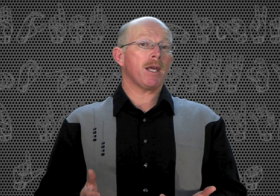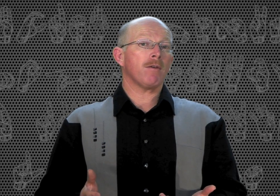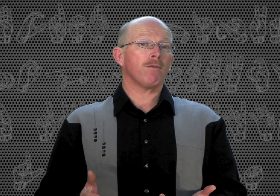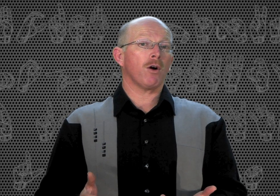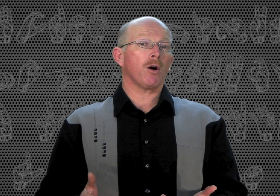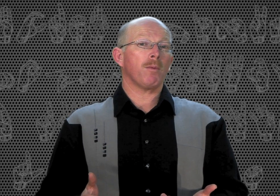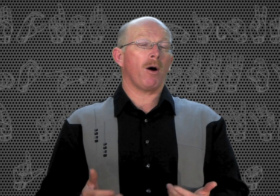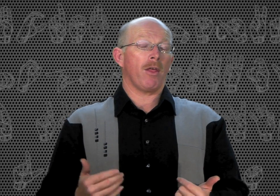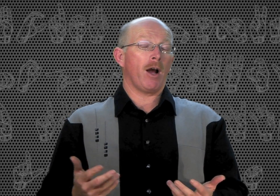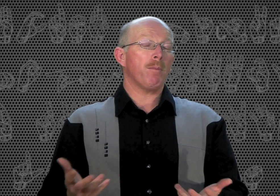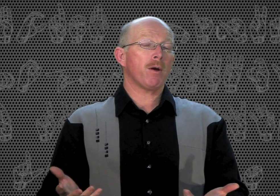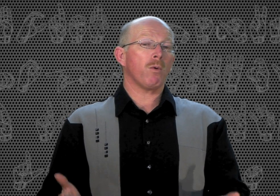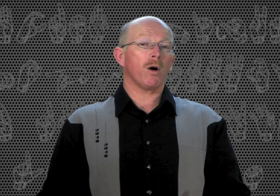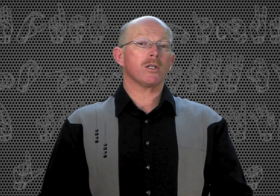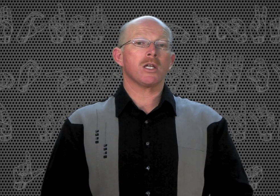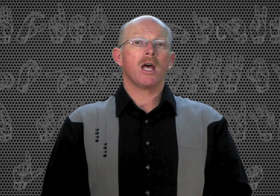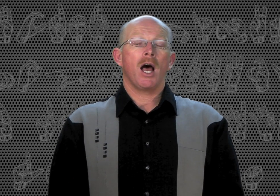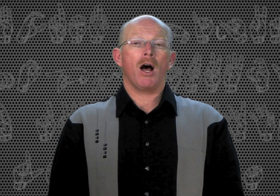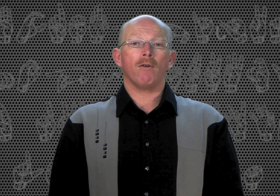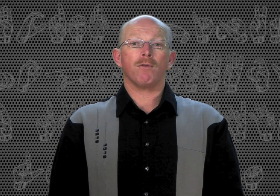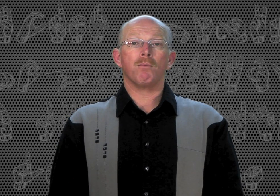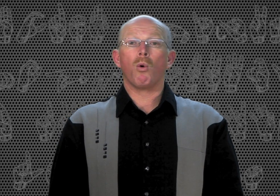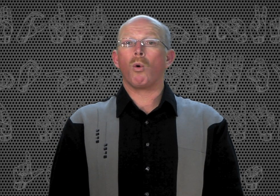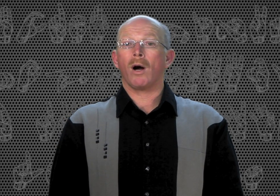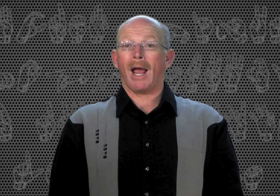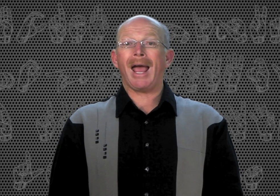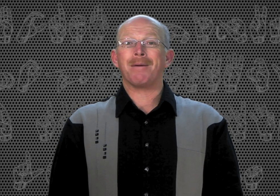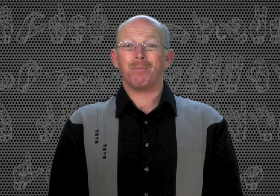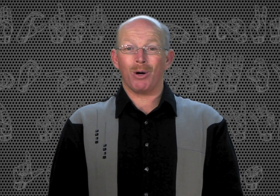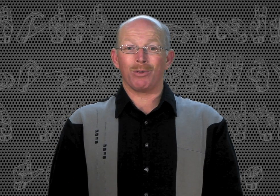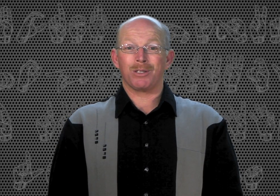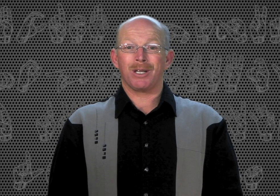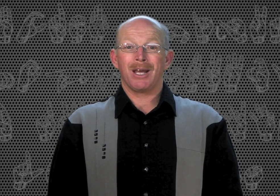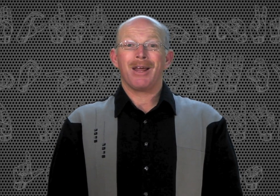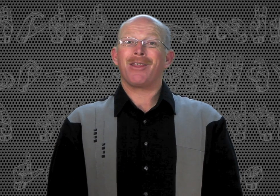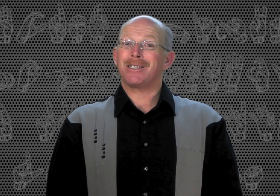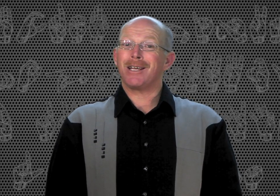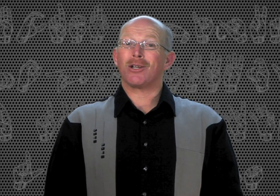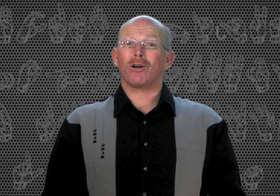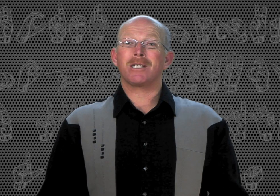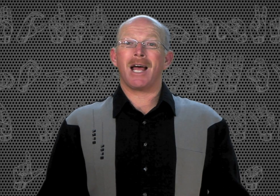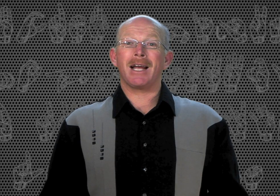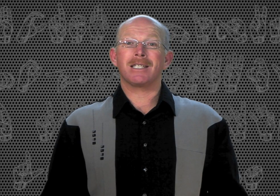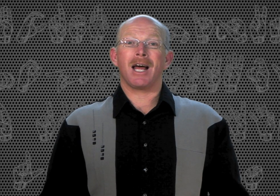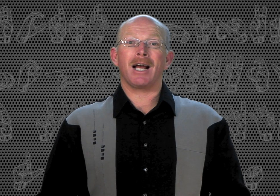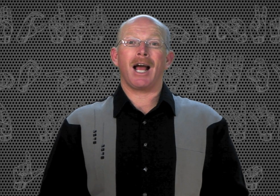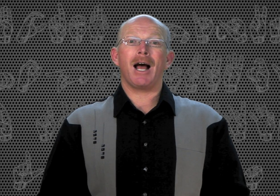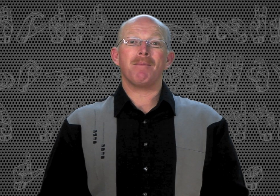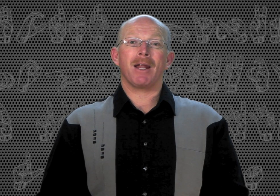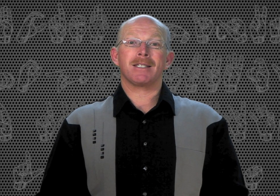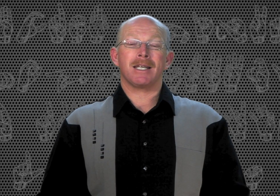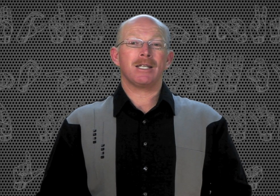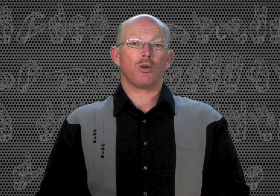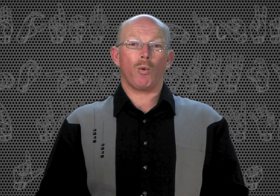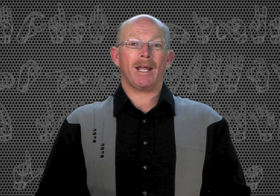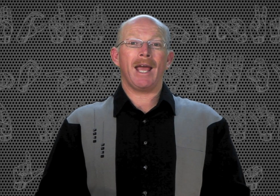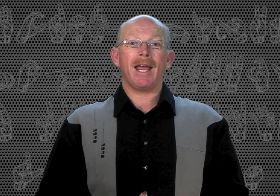verb or the helping words of more and most. This is LearnSigns.com lesson 28.